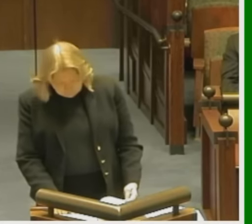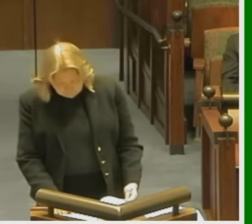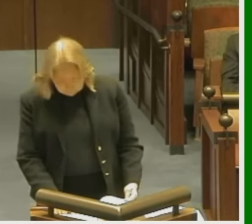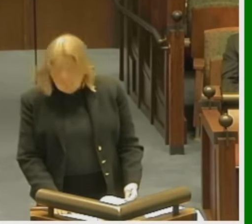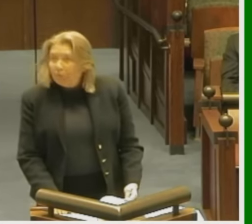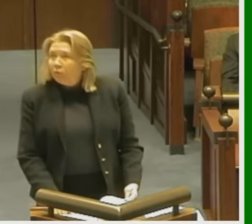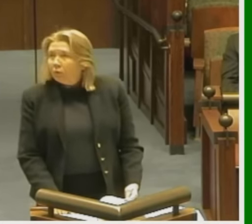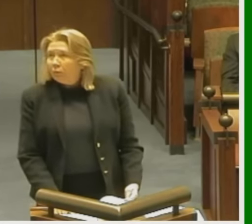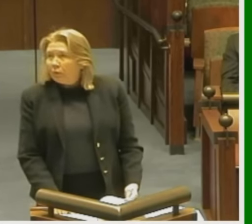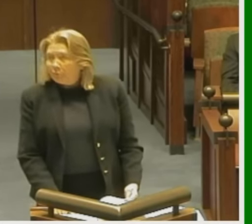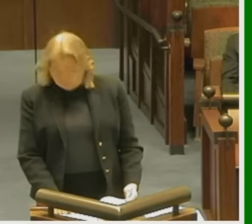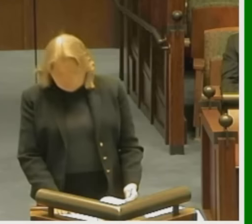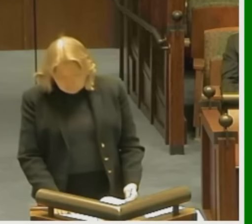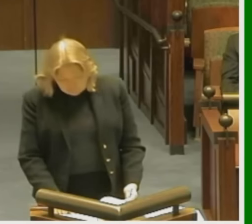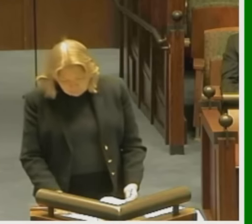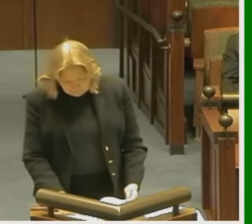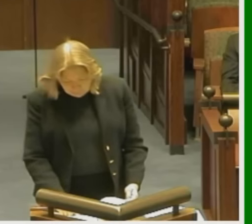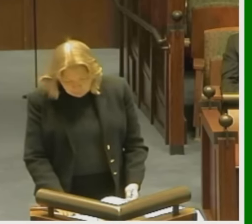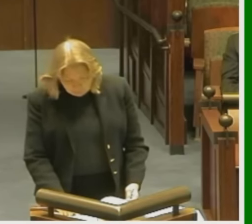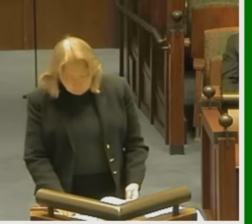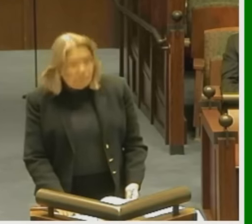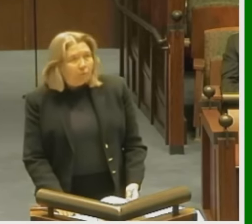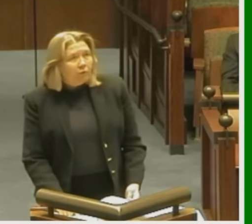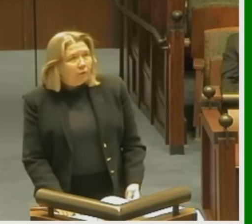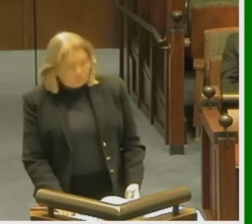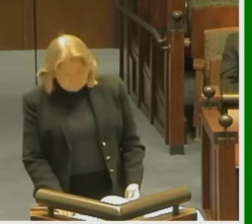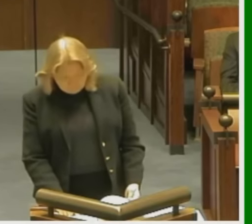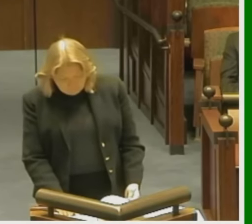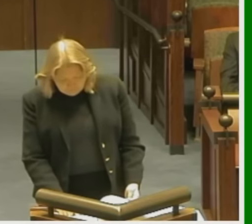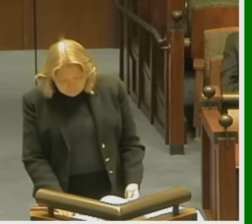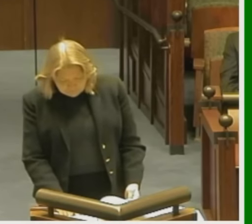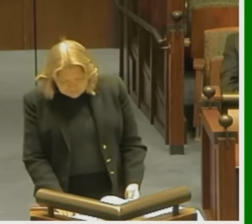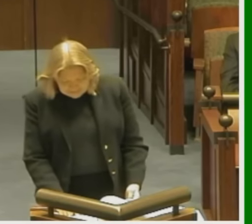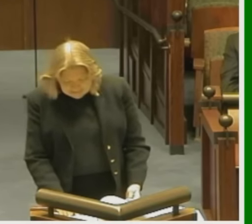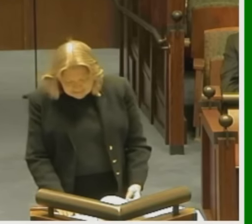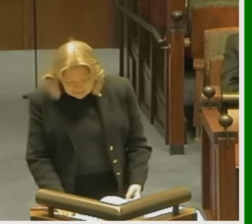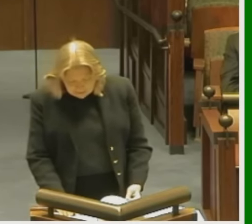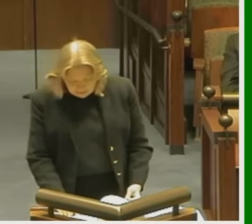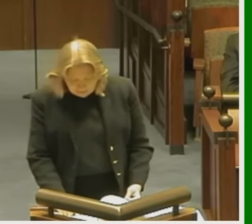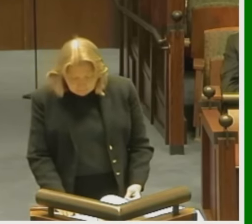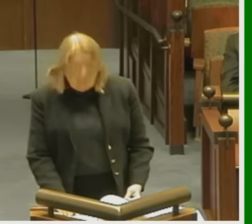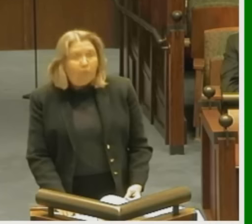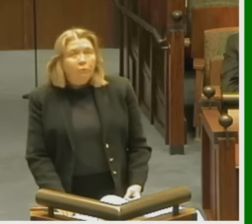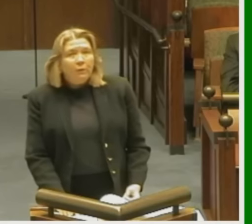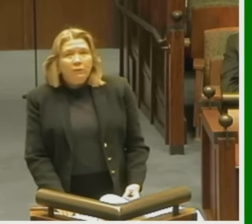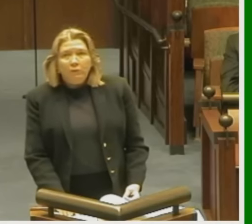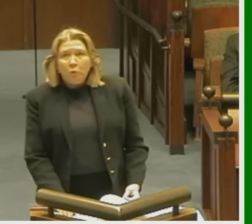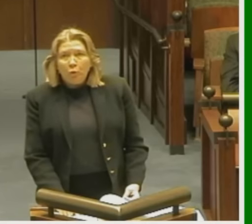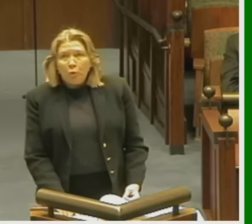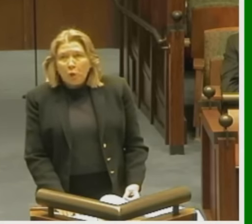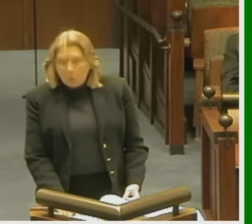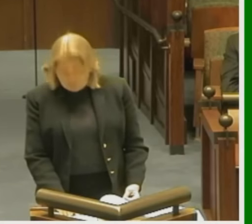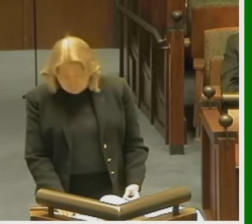towards it, so it's inapplicable here. Also, Section 415D does mention the word COLA,